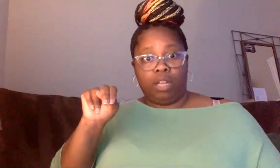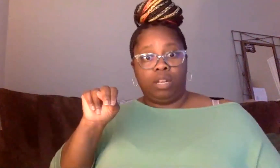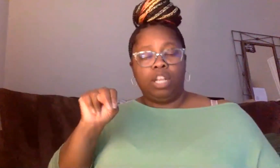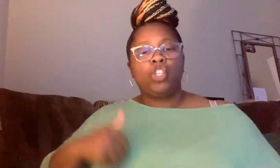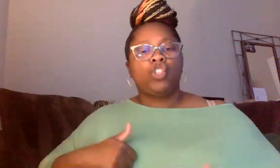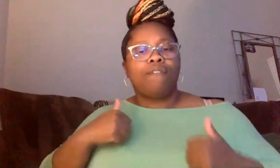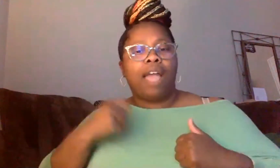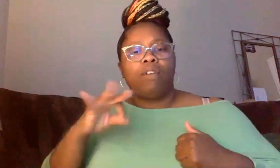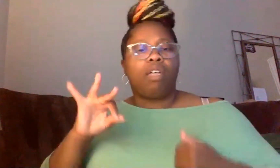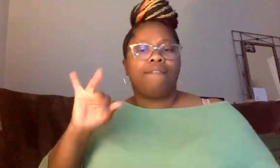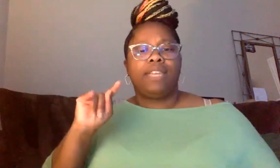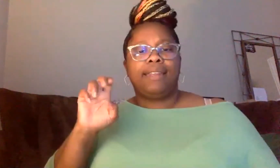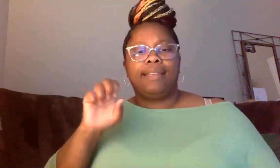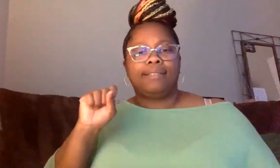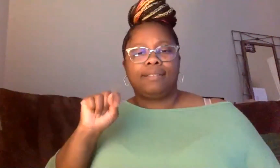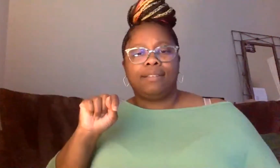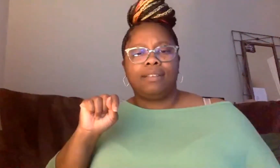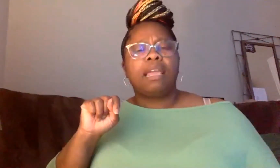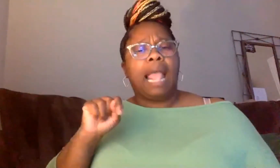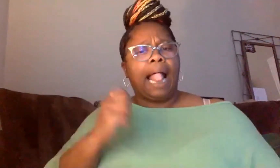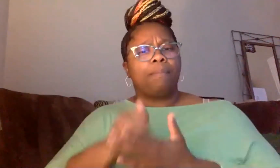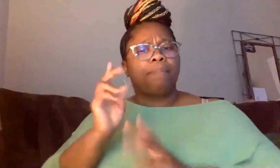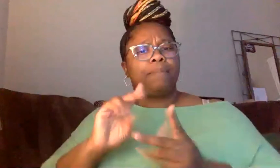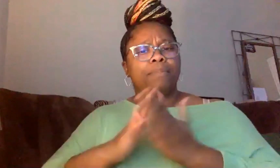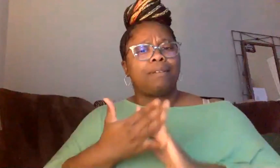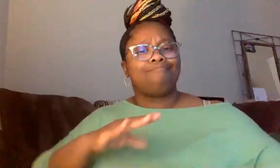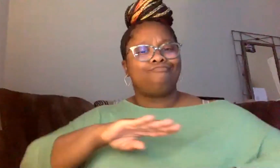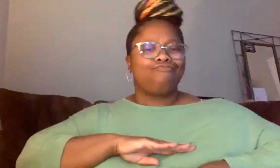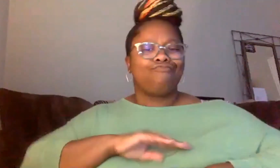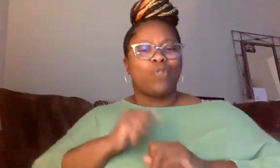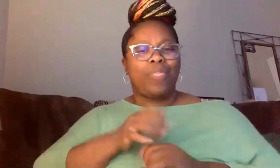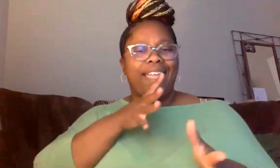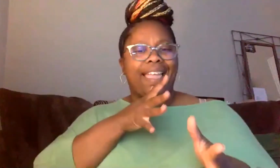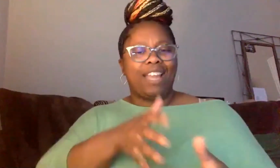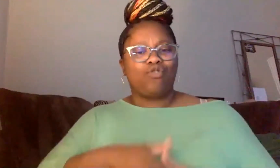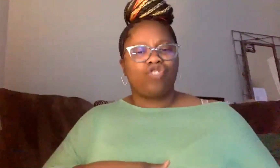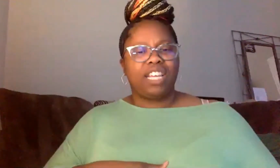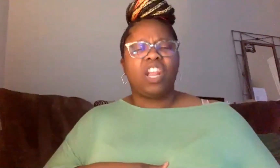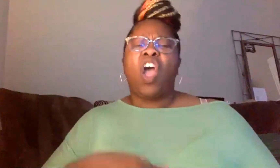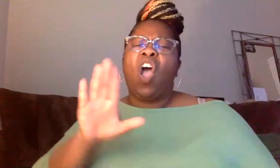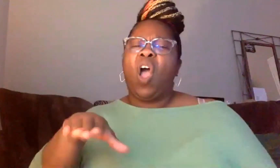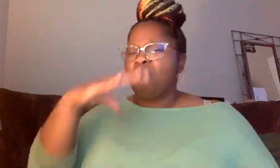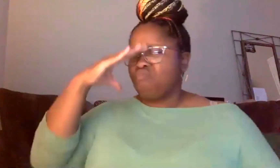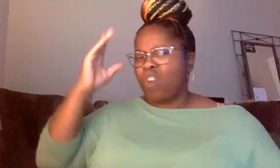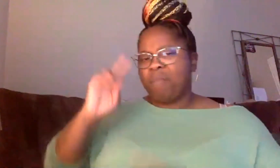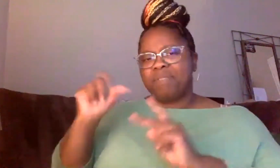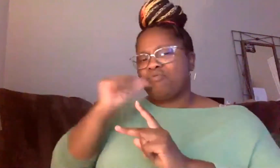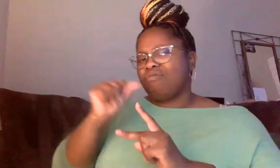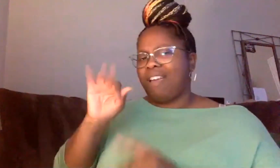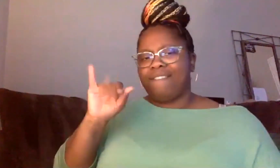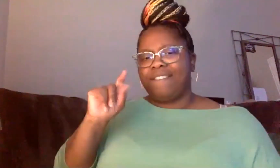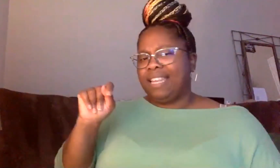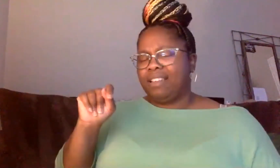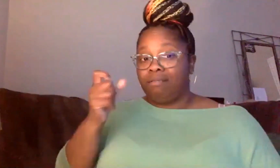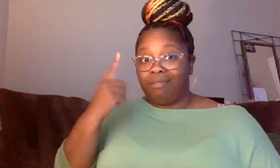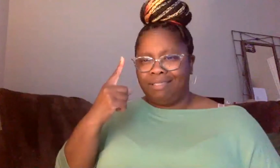made people comfortable with hatred. Because now they can assign it to a different pigmentation. When all of us have the same